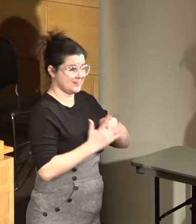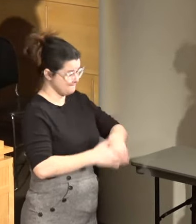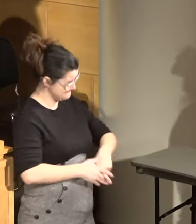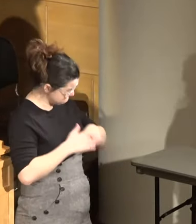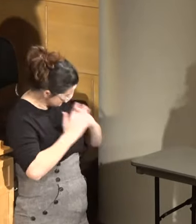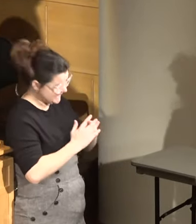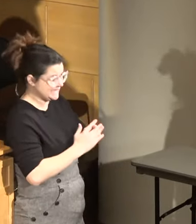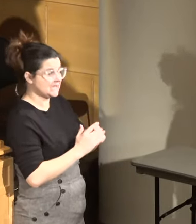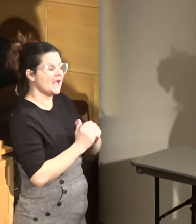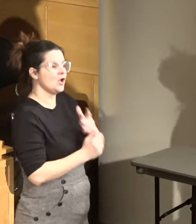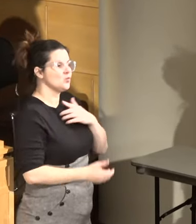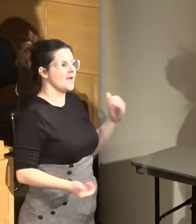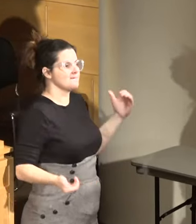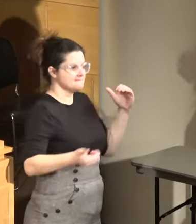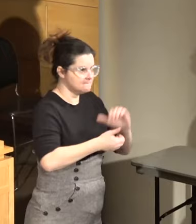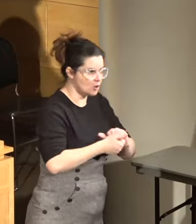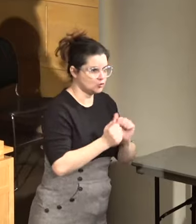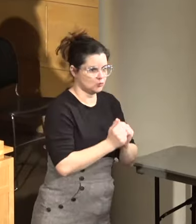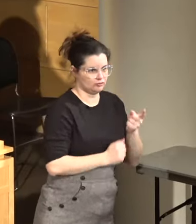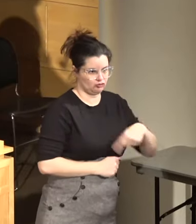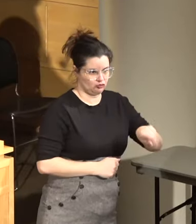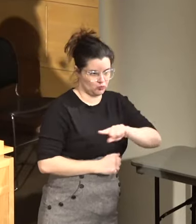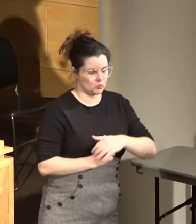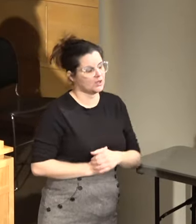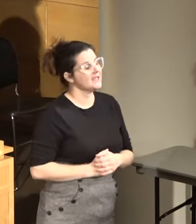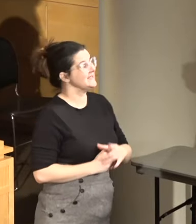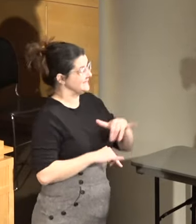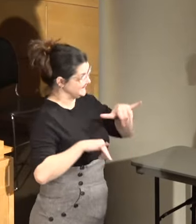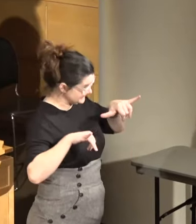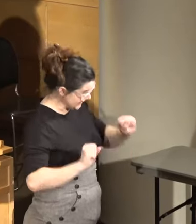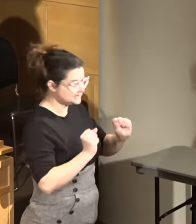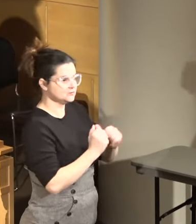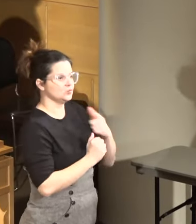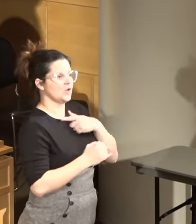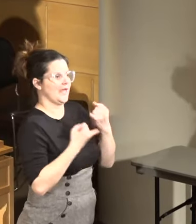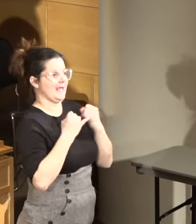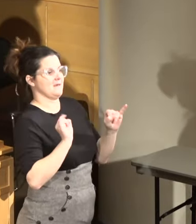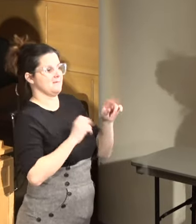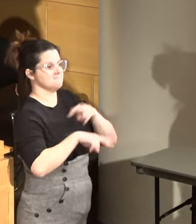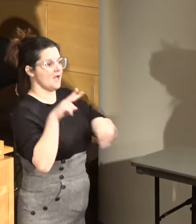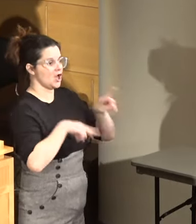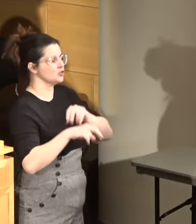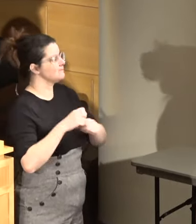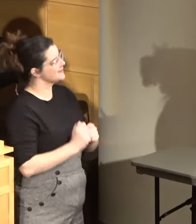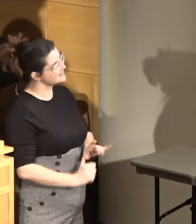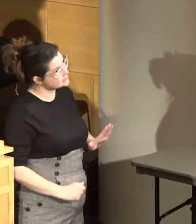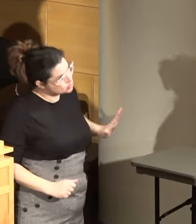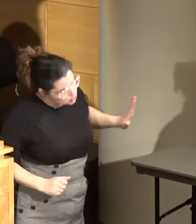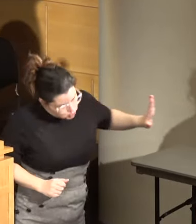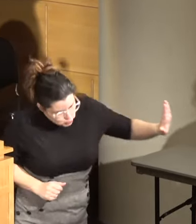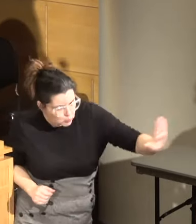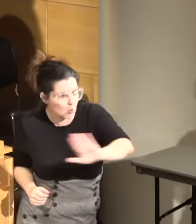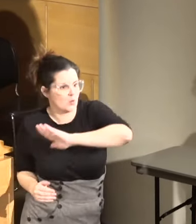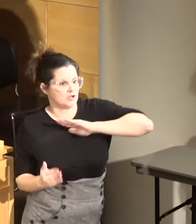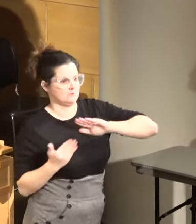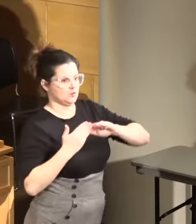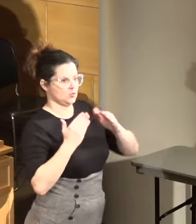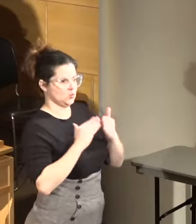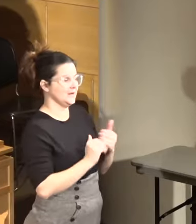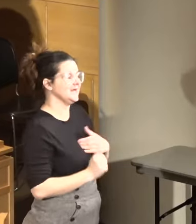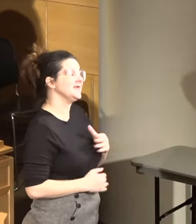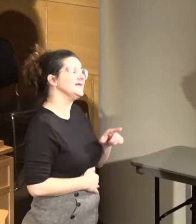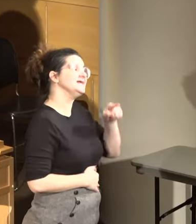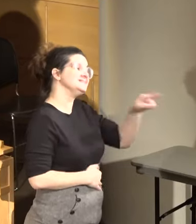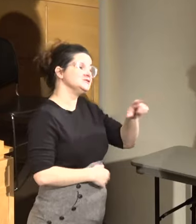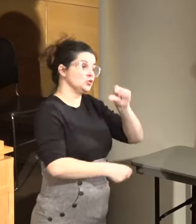and we are partners with you on this. Yes, we are independent monitors, but this is your community. And this is